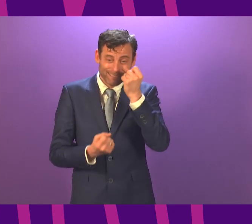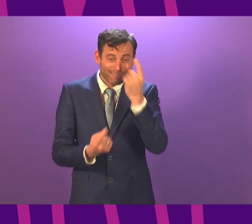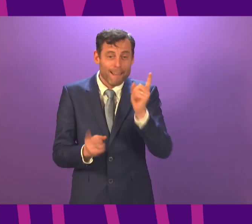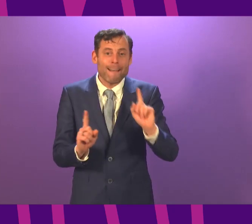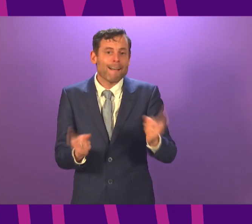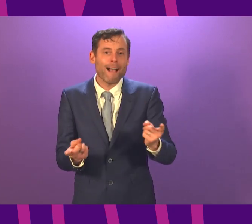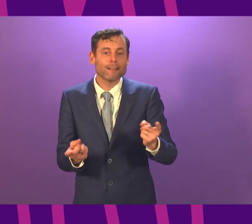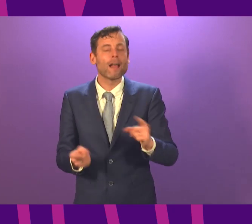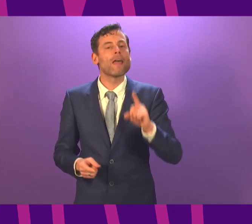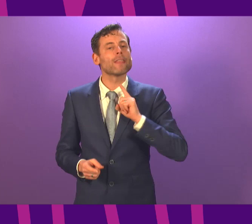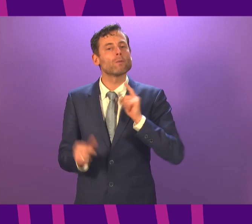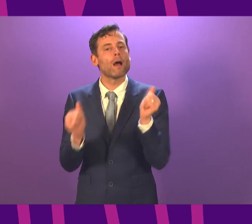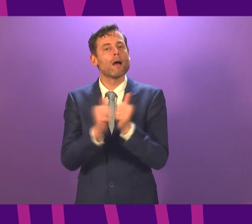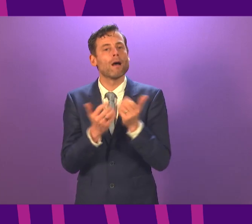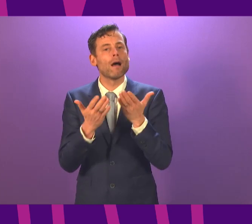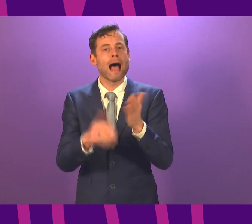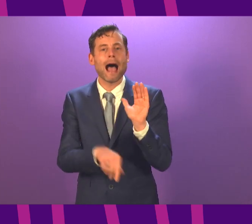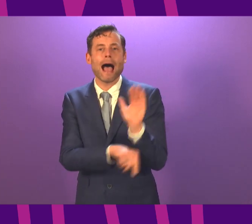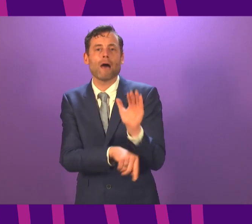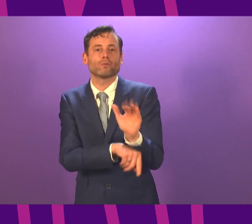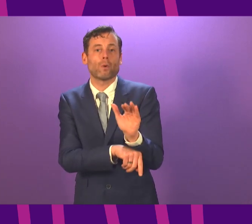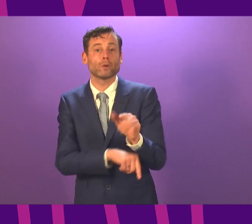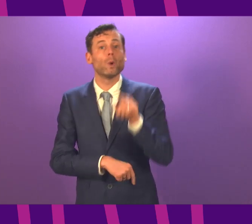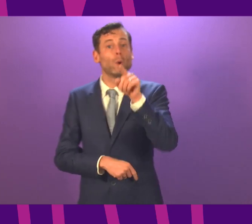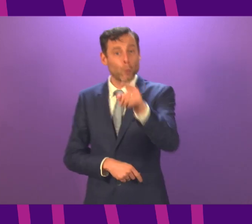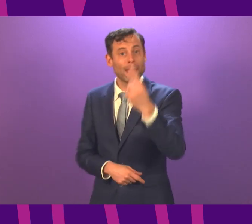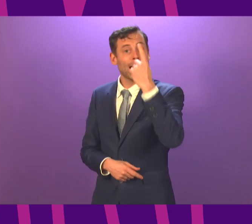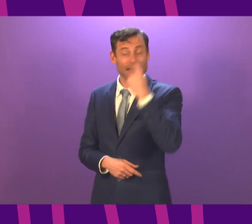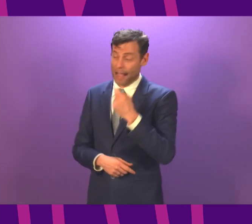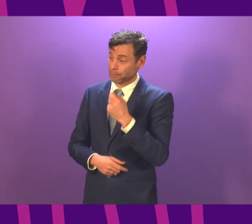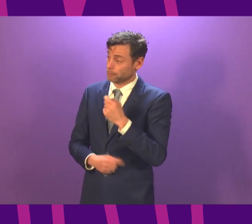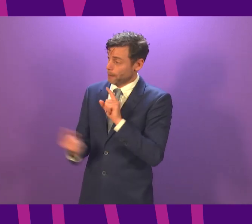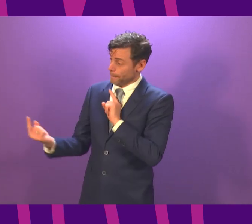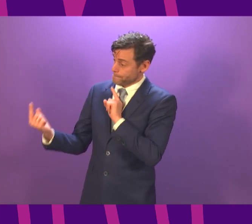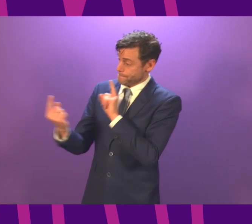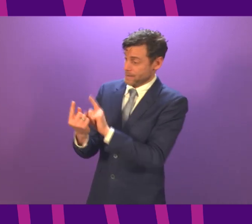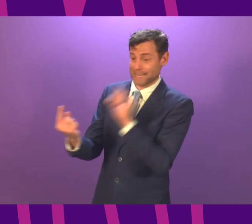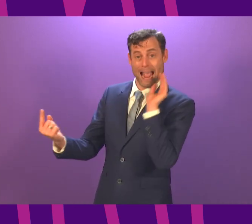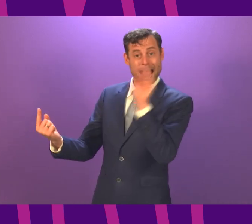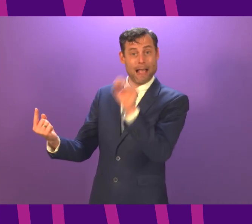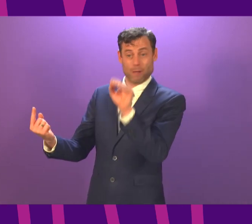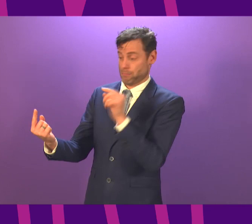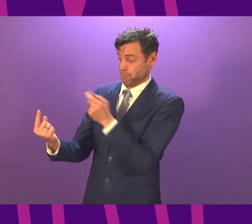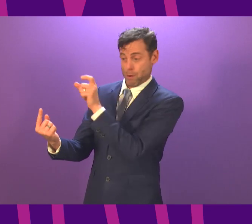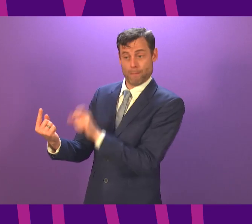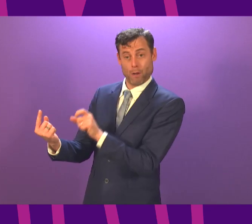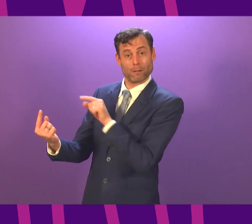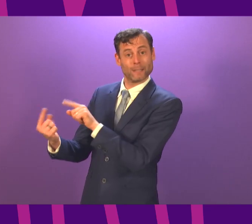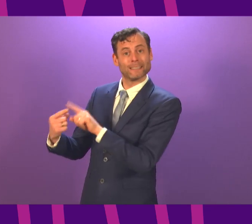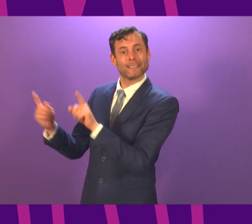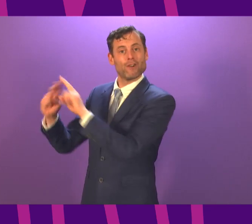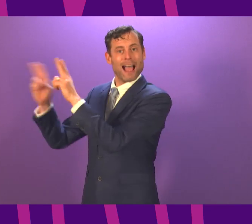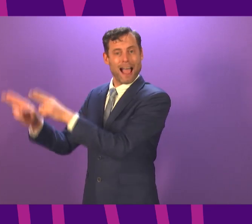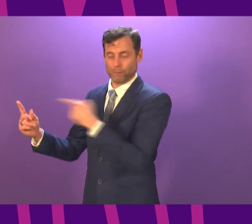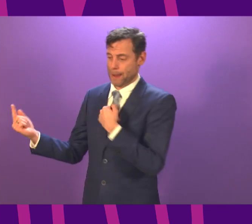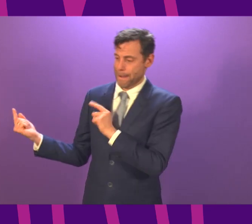the rules such as outdoor interaction which even now you can meet somebody from another household to try to deal with that social isolation